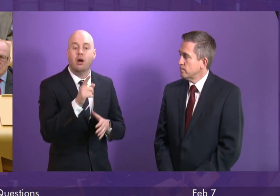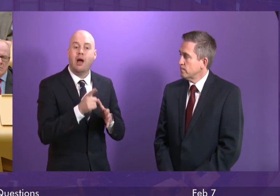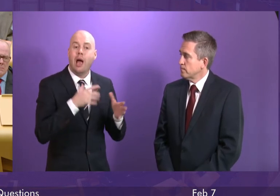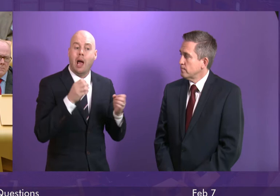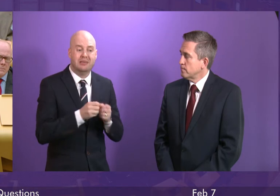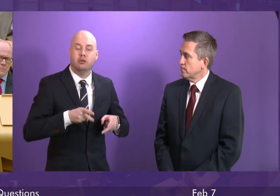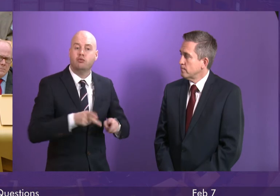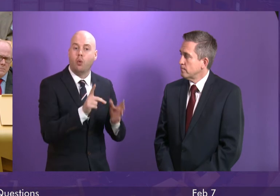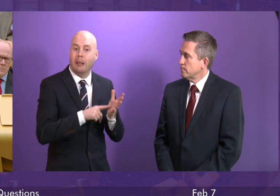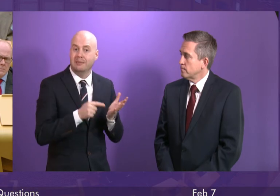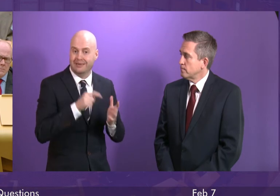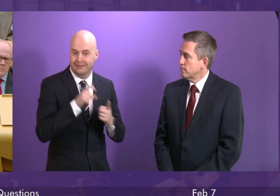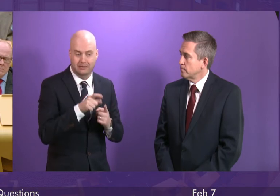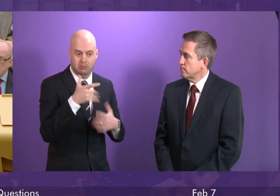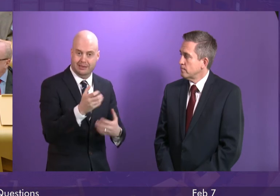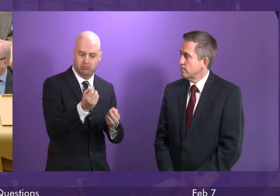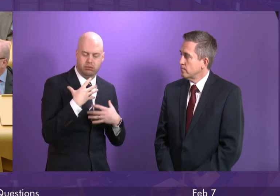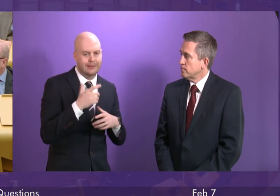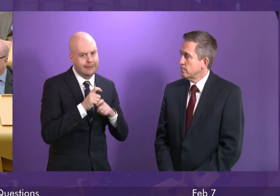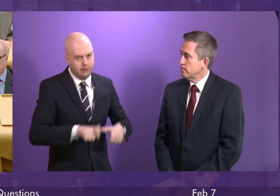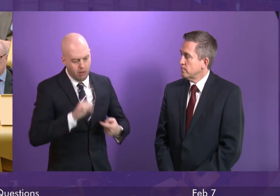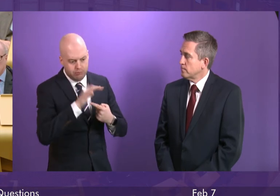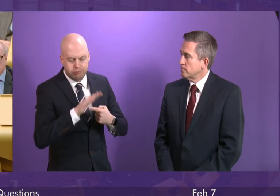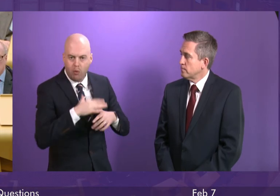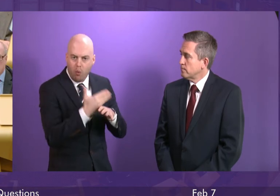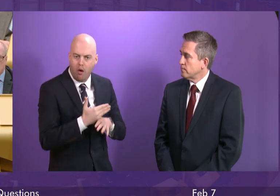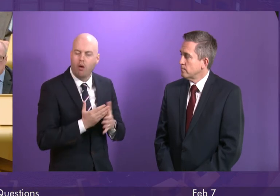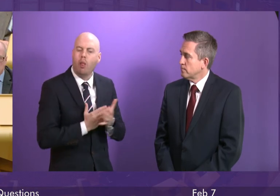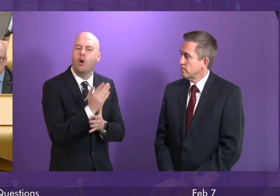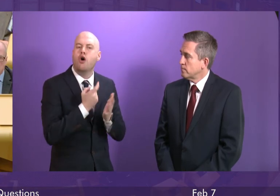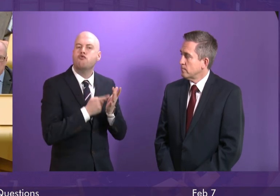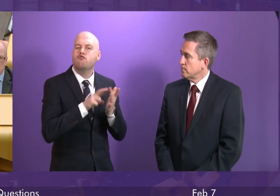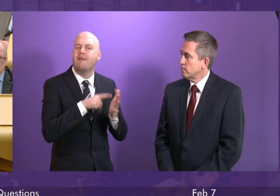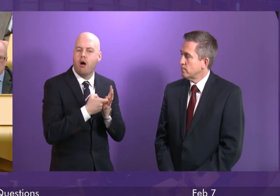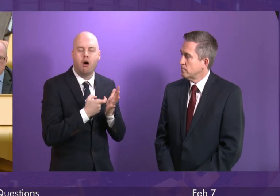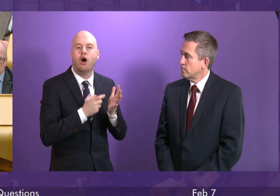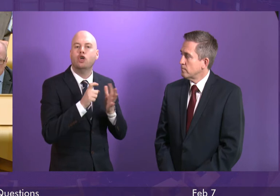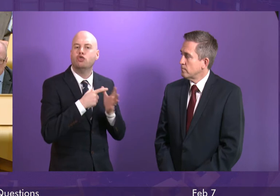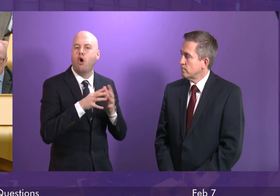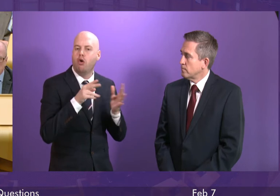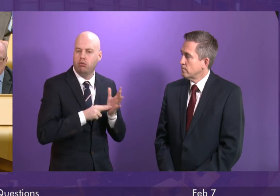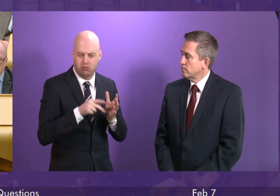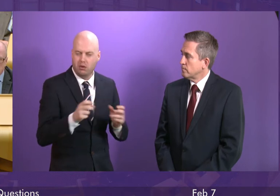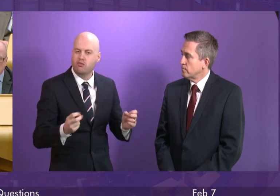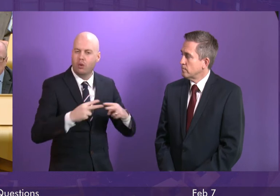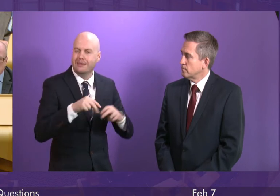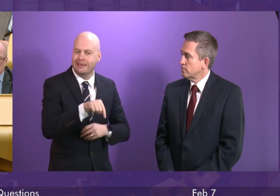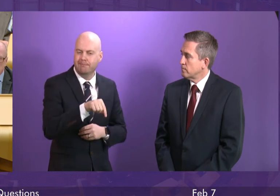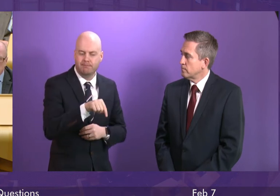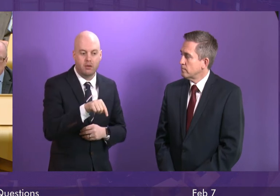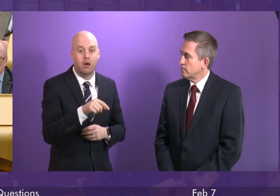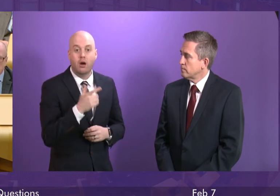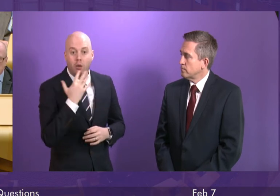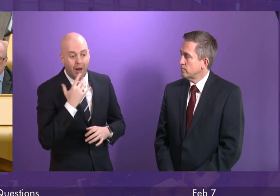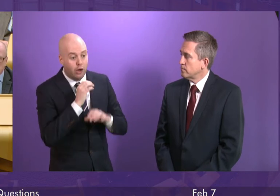providing fundamental assurances around the future maintenance of the River Don crossing that sufficiently protect the public purse. Once this commitment is